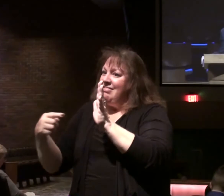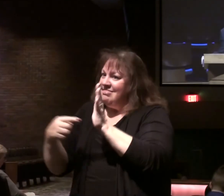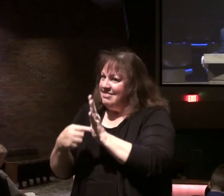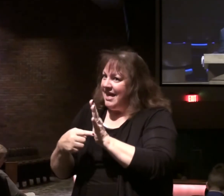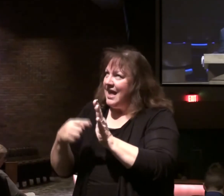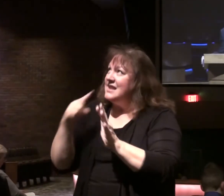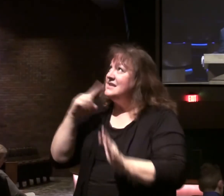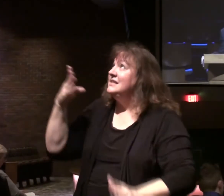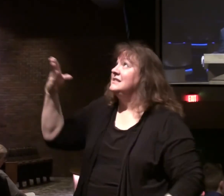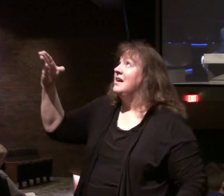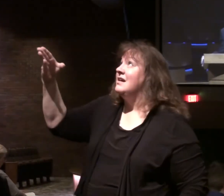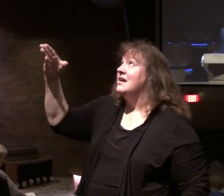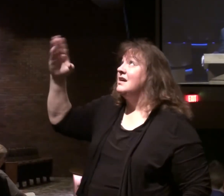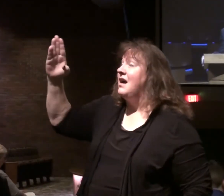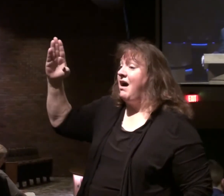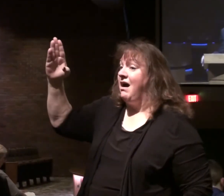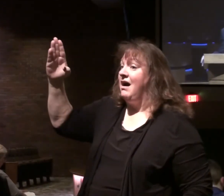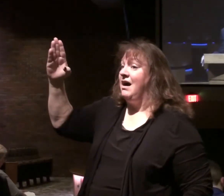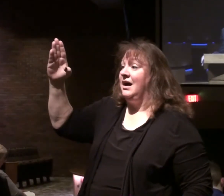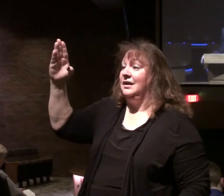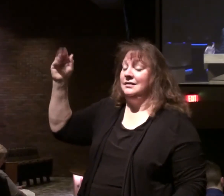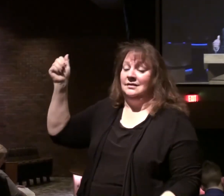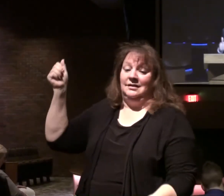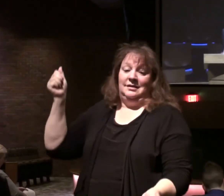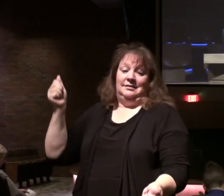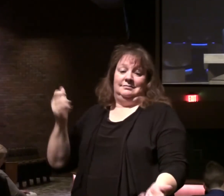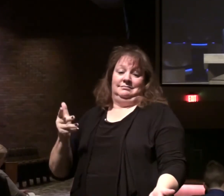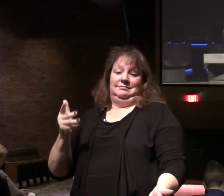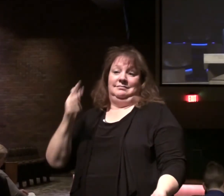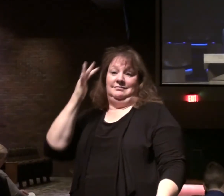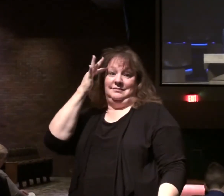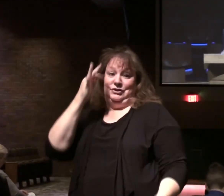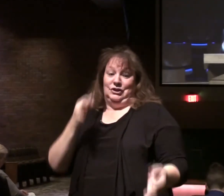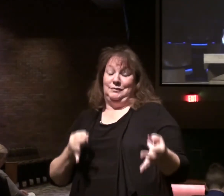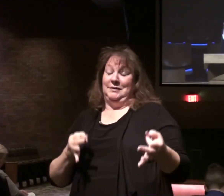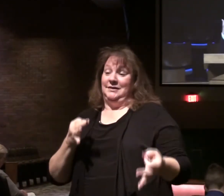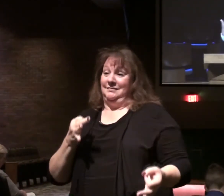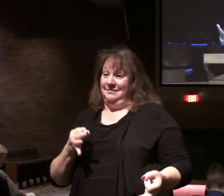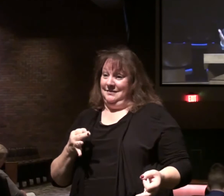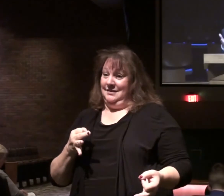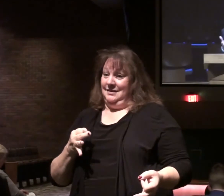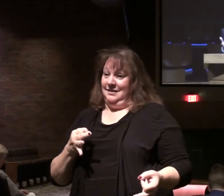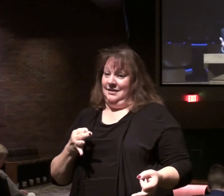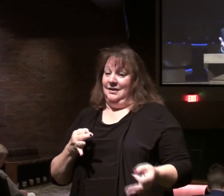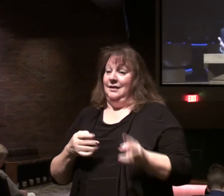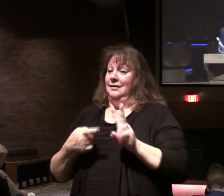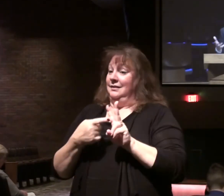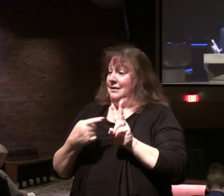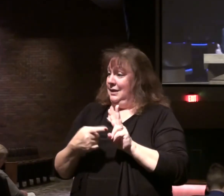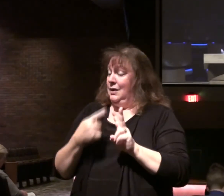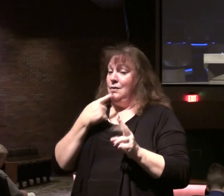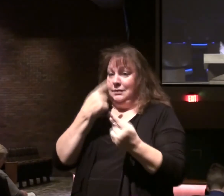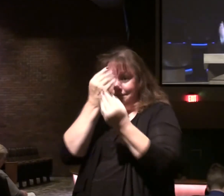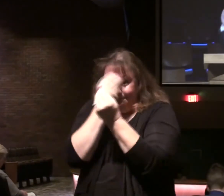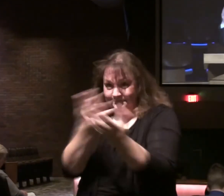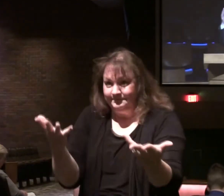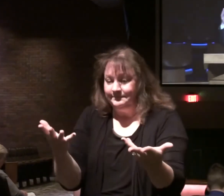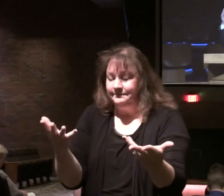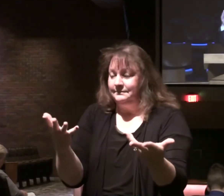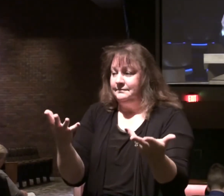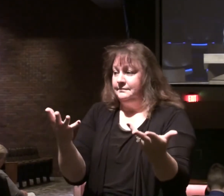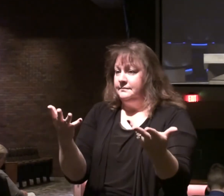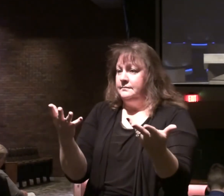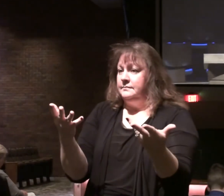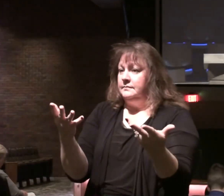intervening in the world to bring judgment. They'll be declaring to the Jews the